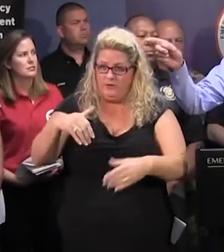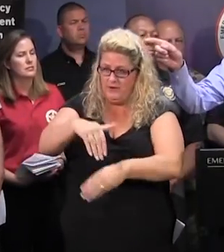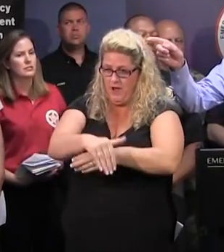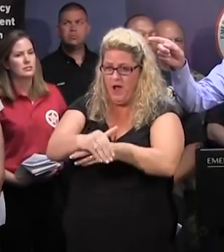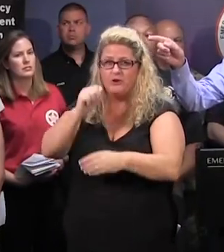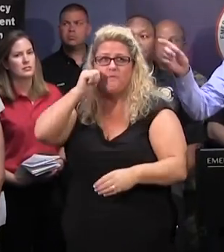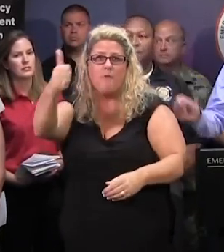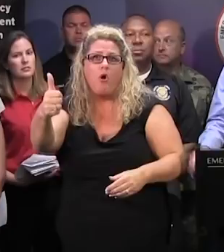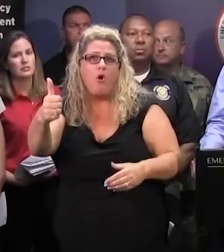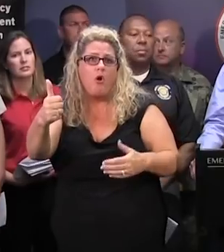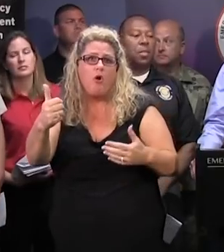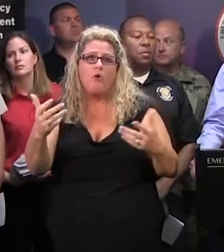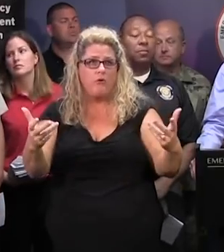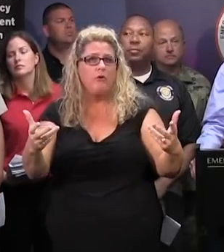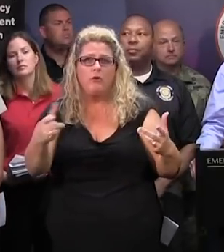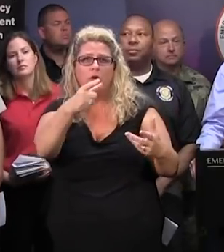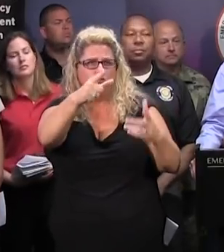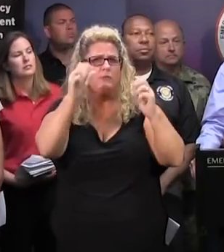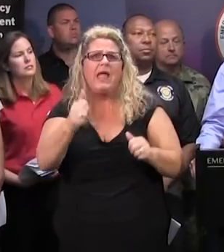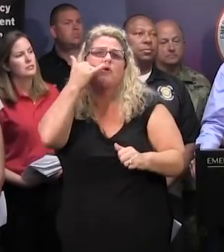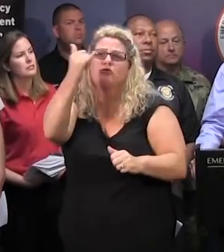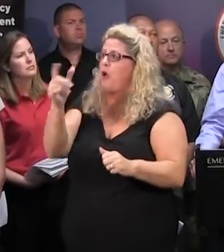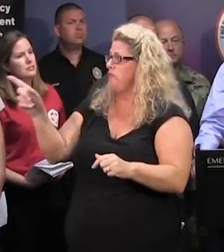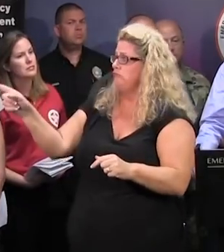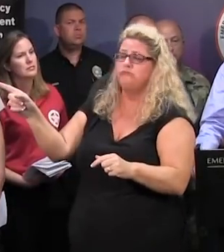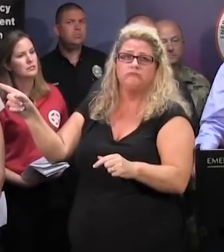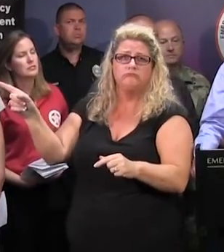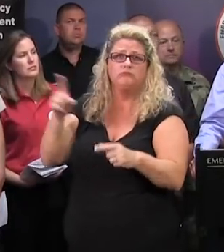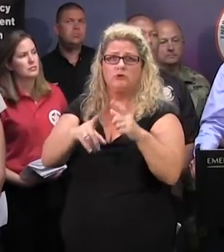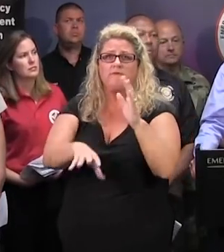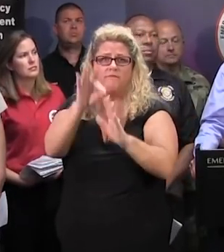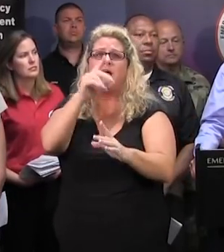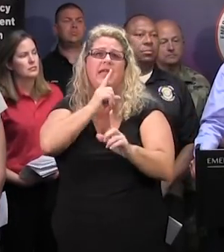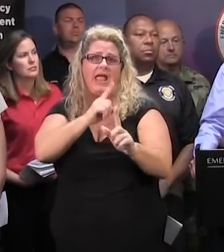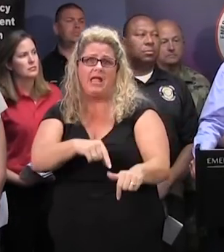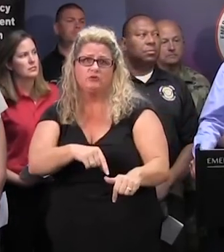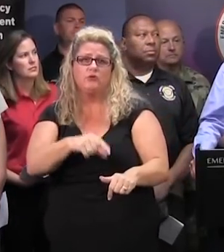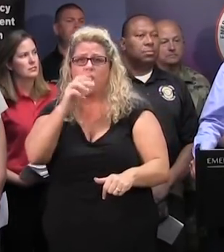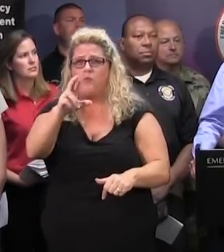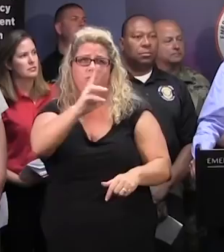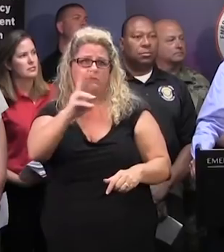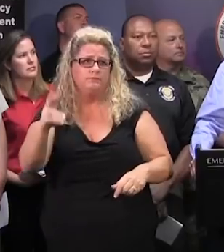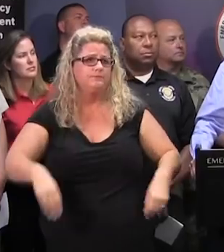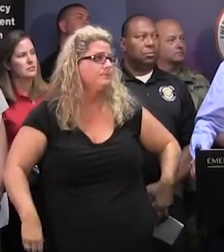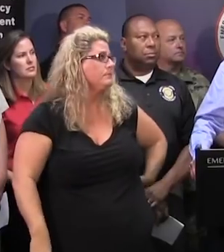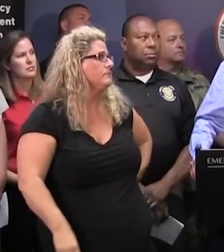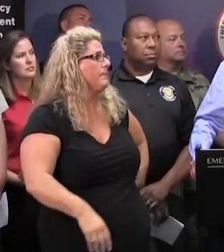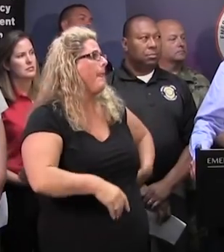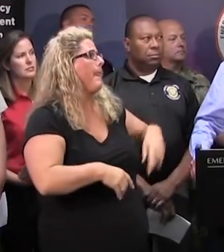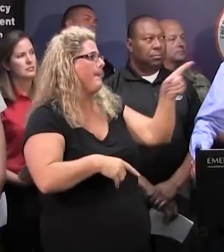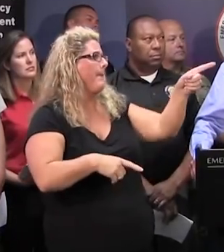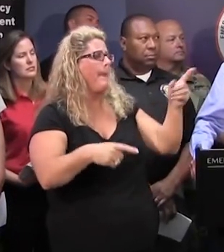But many of them can be answered by calling that number, at least as a starting place. More questions. Sorry.